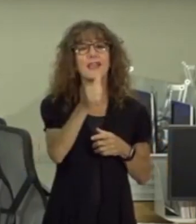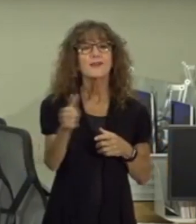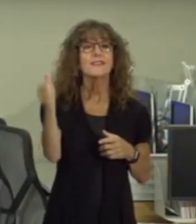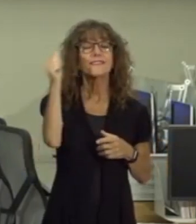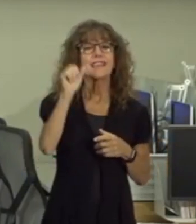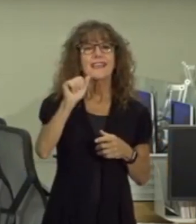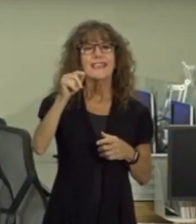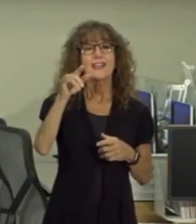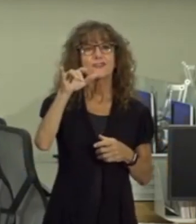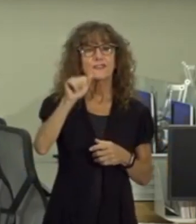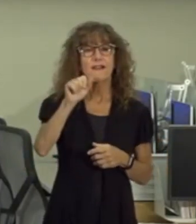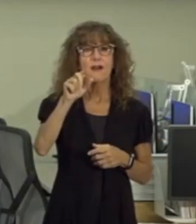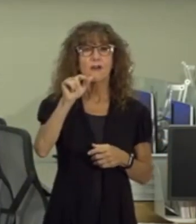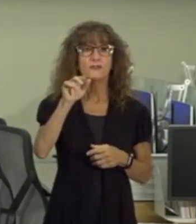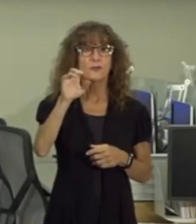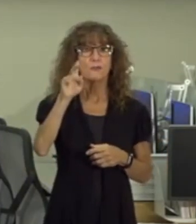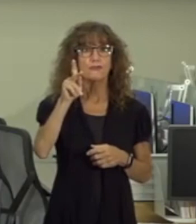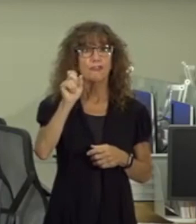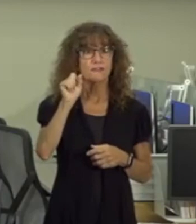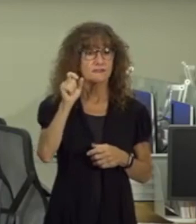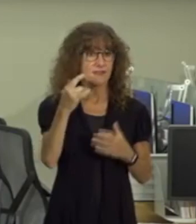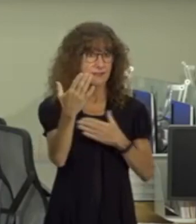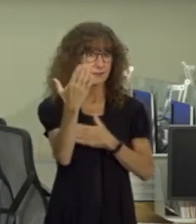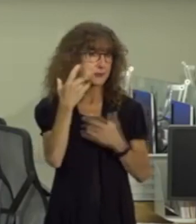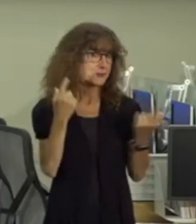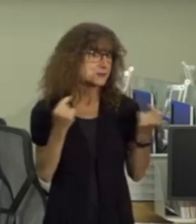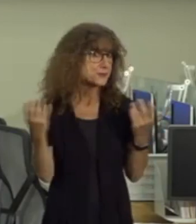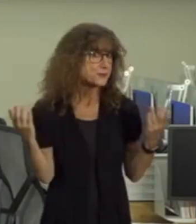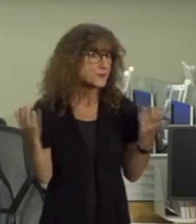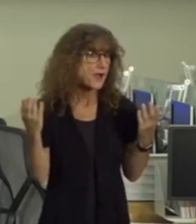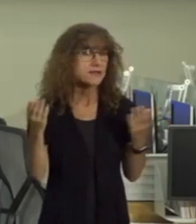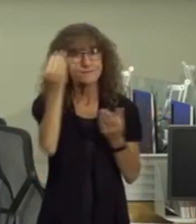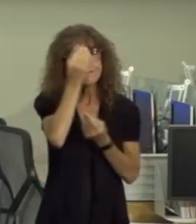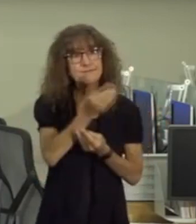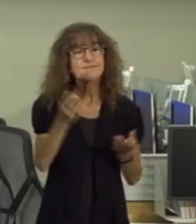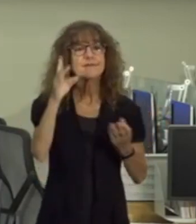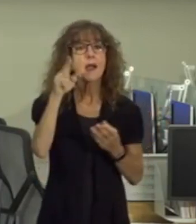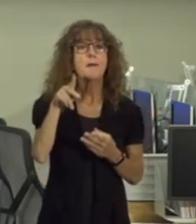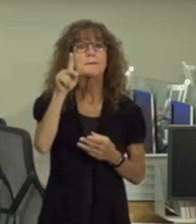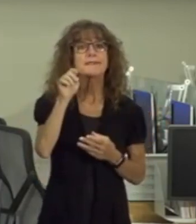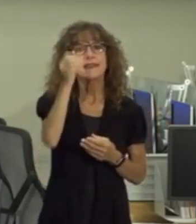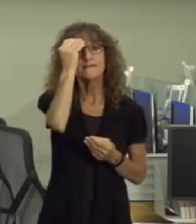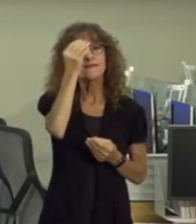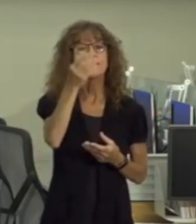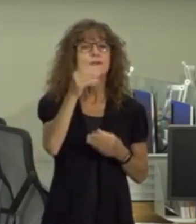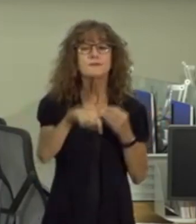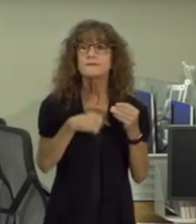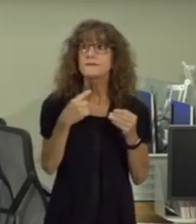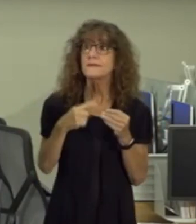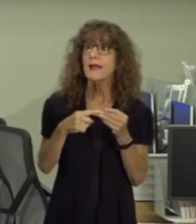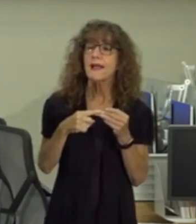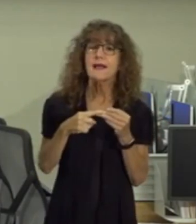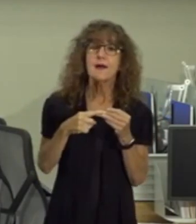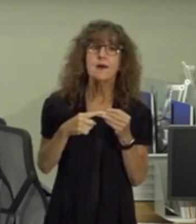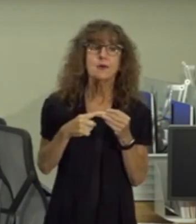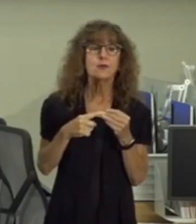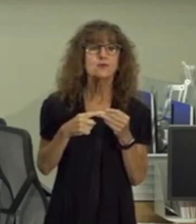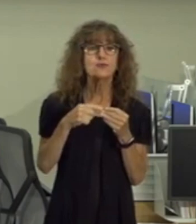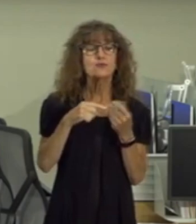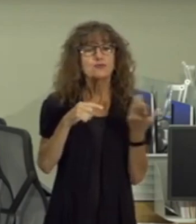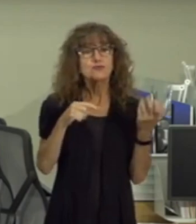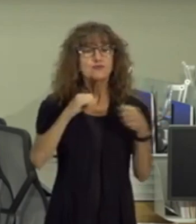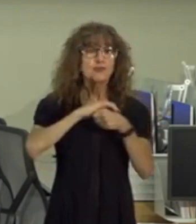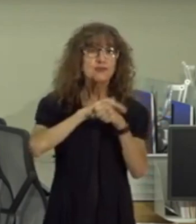Brooks this morning we will bring you all an update on how the coronavirus